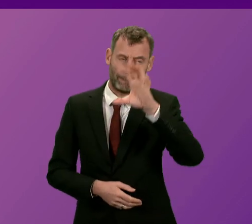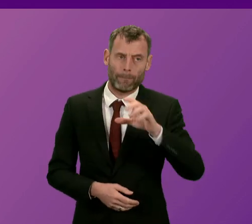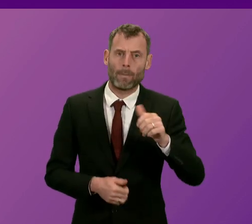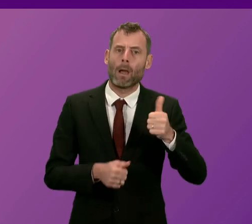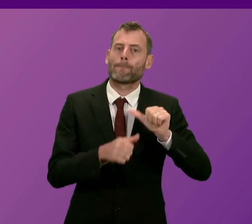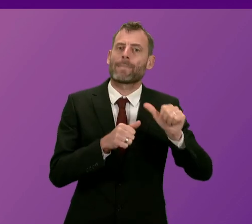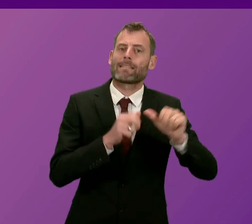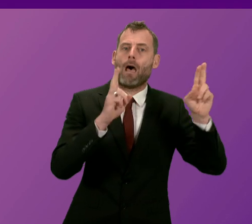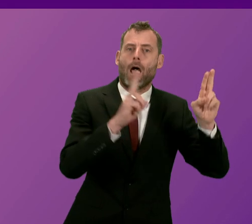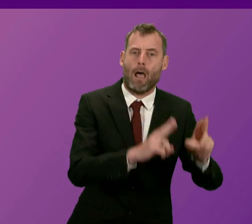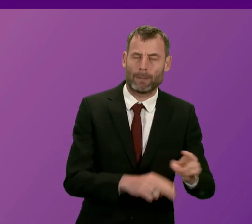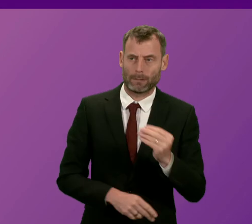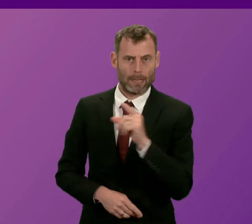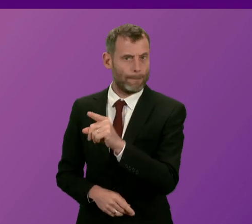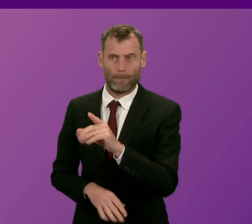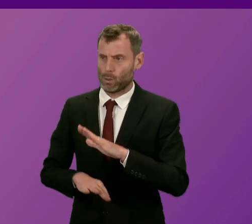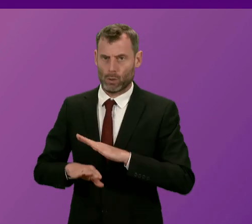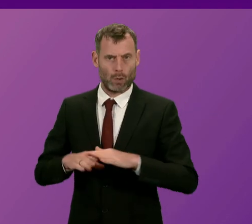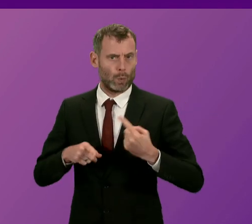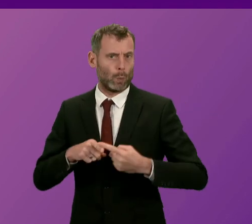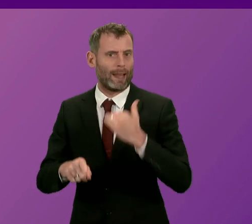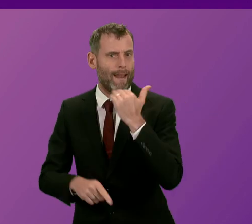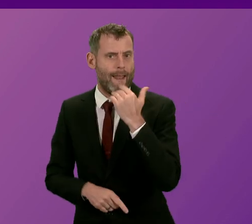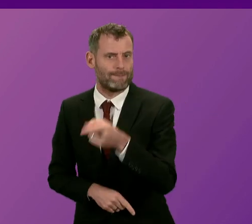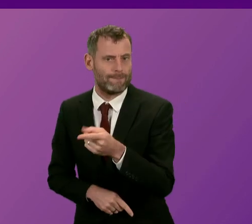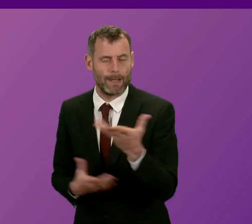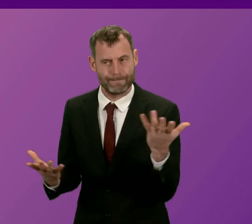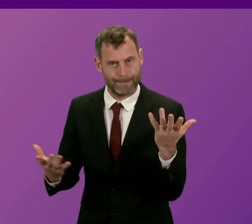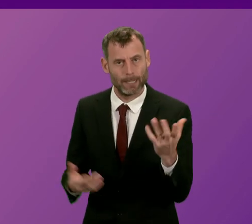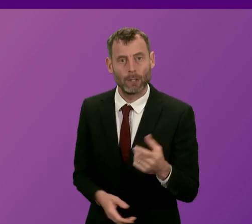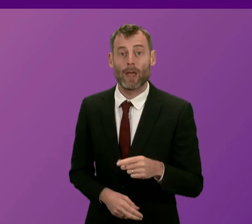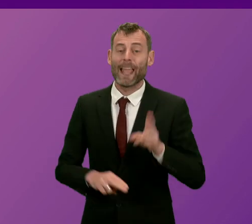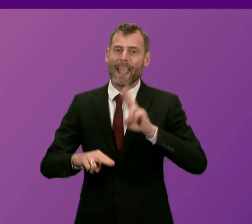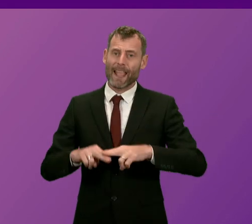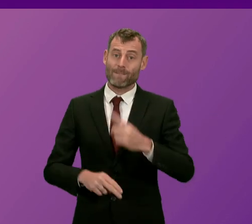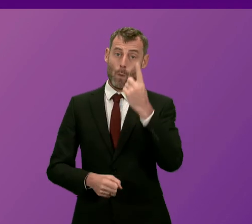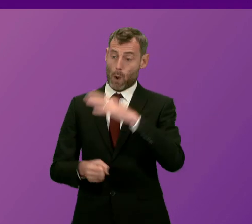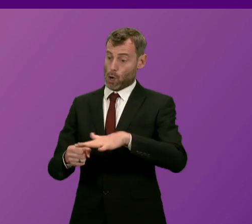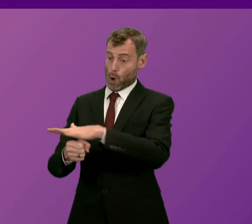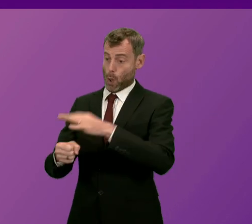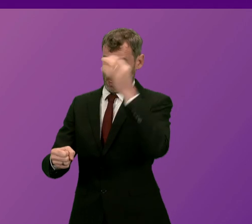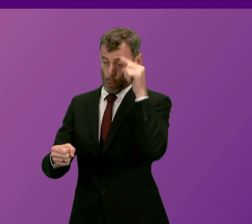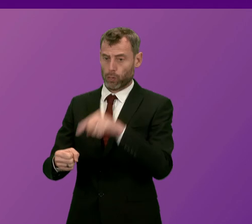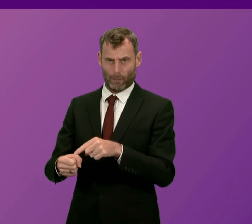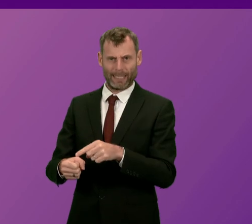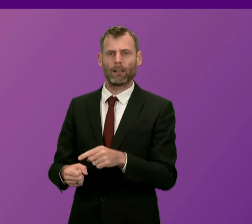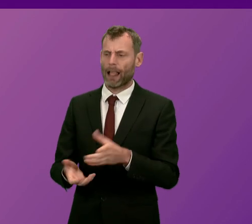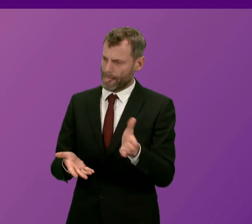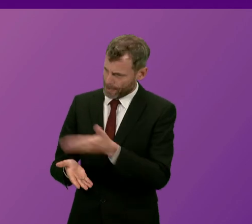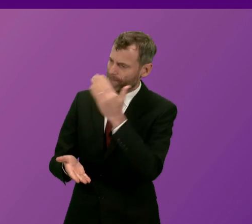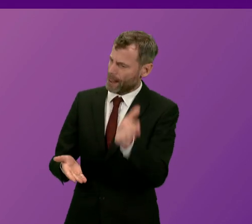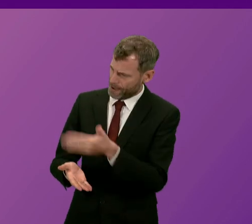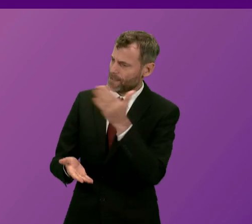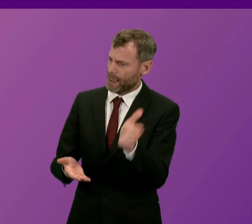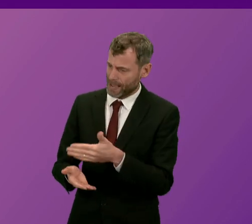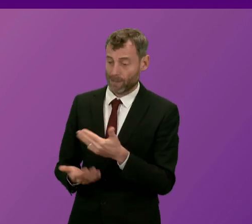nearly fast enough. So if we have a situation where in one local authority area it is possible for there to be